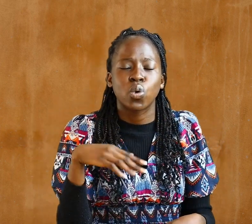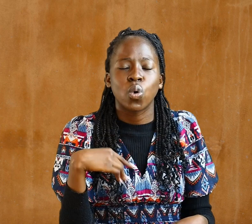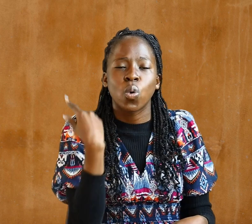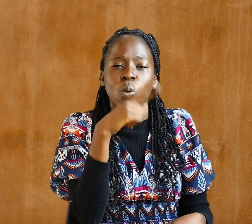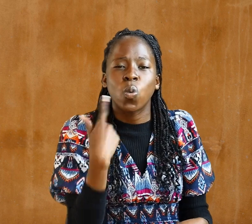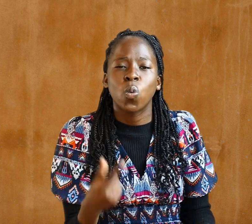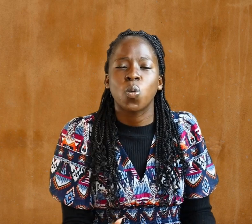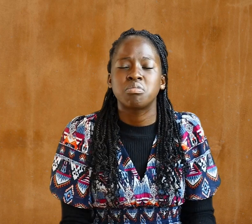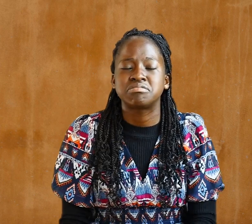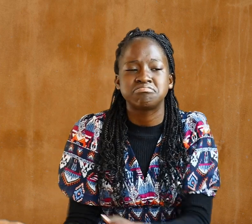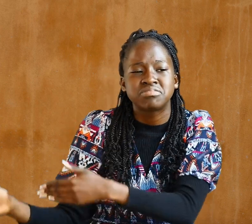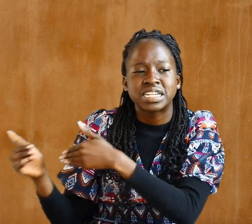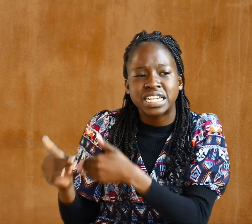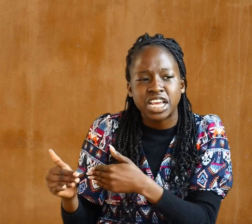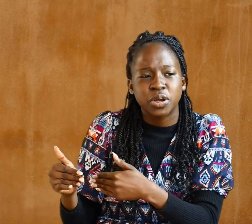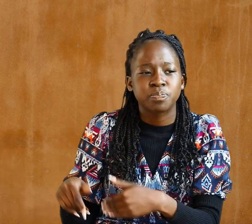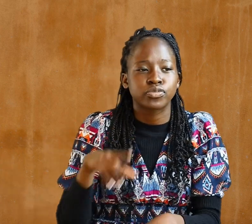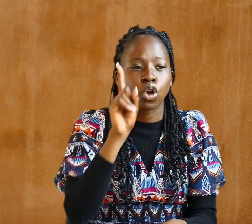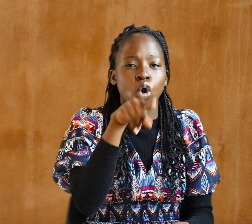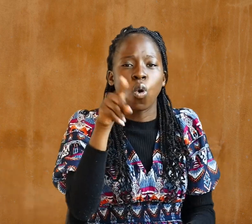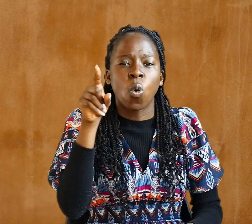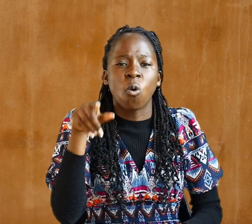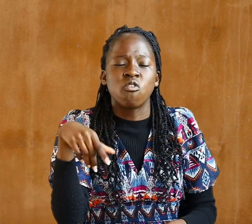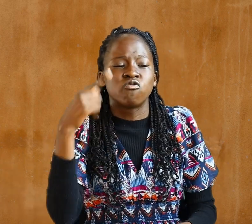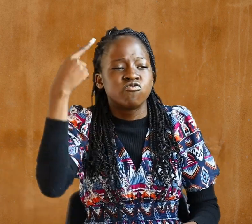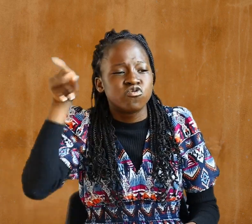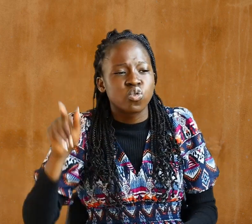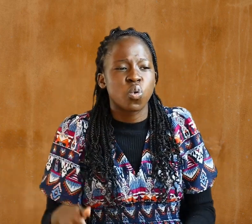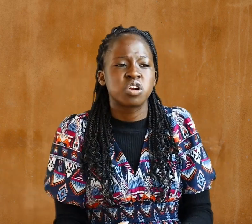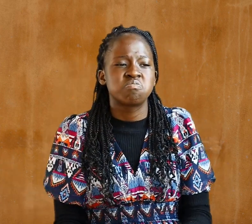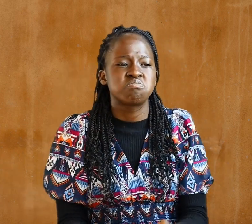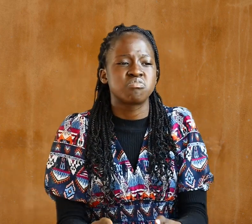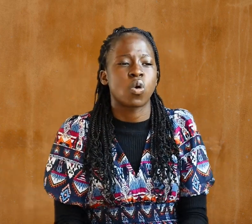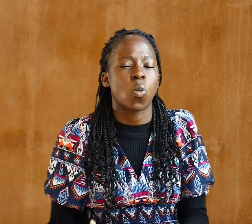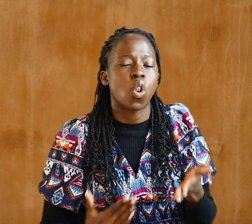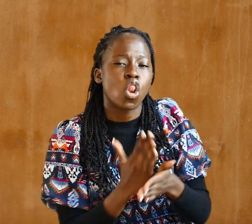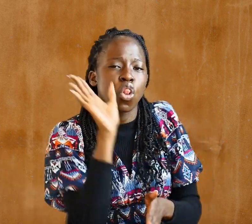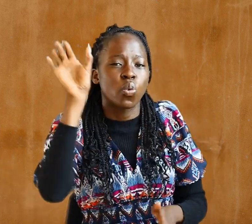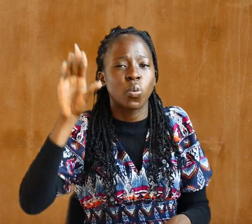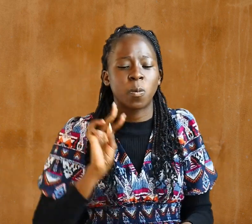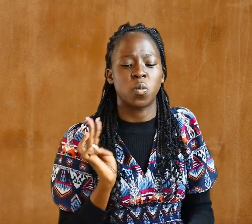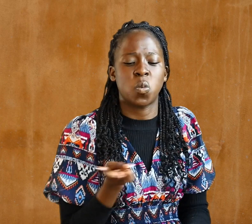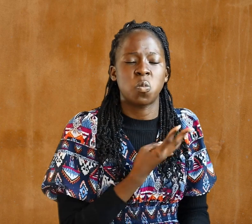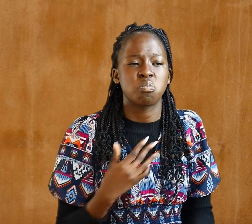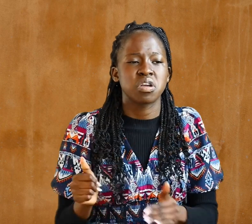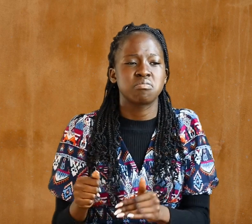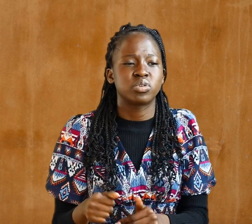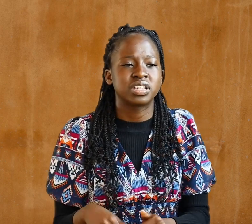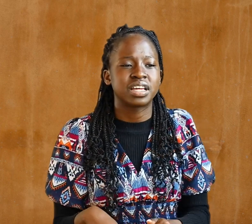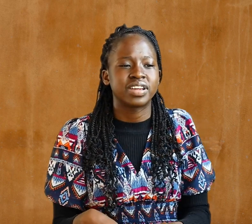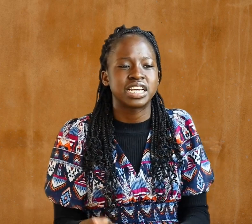near. For through him we both have access to the Father by one spirit.